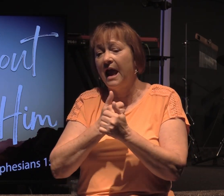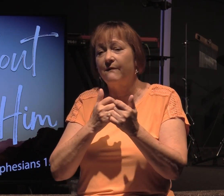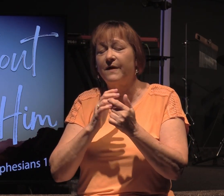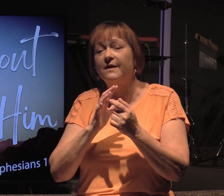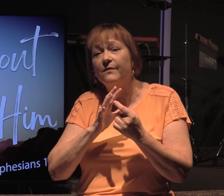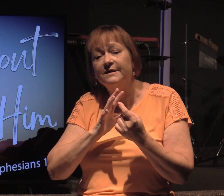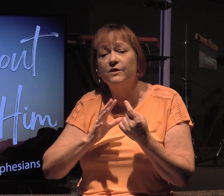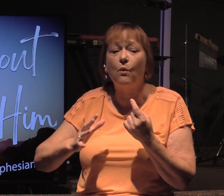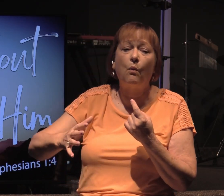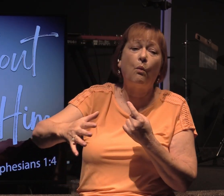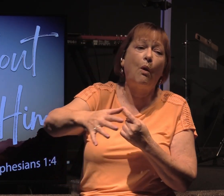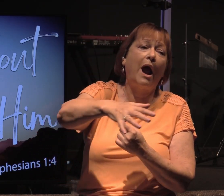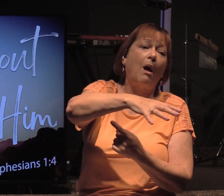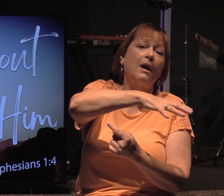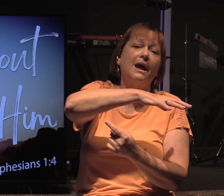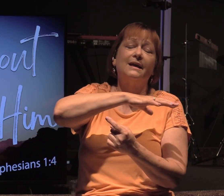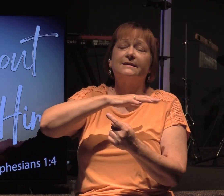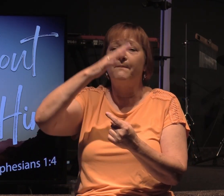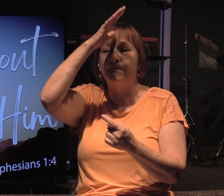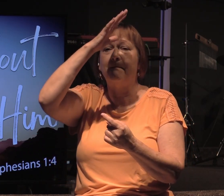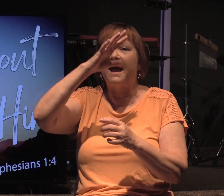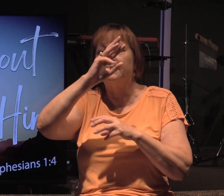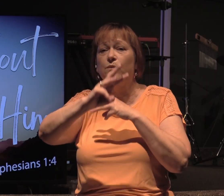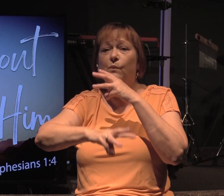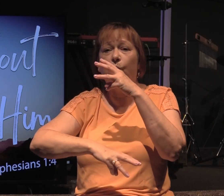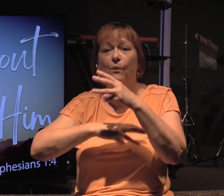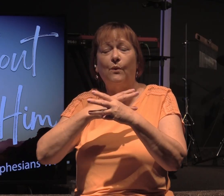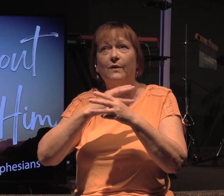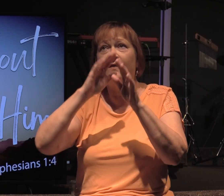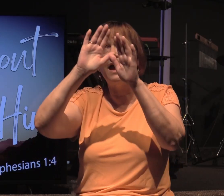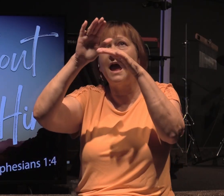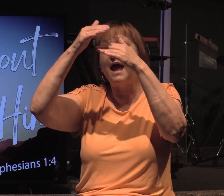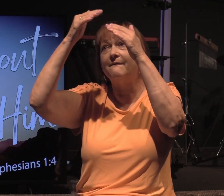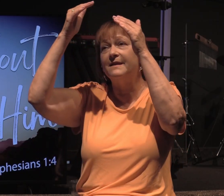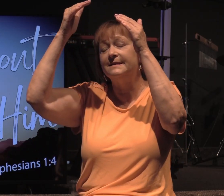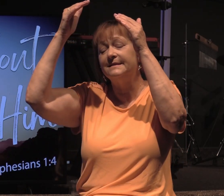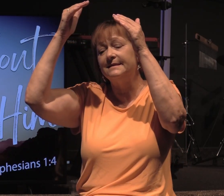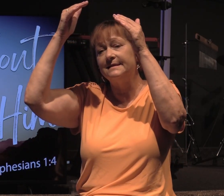that surrounds us man's world the heavens